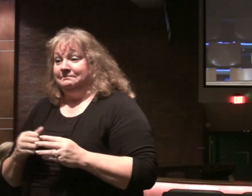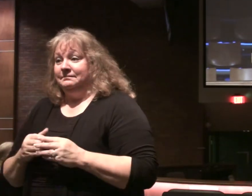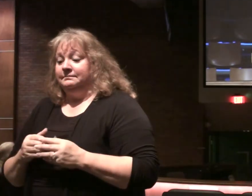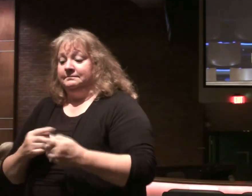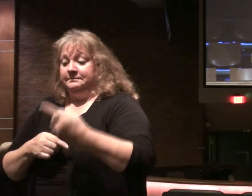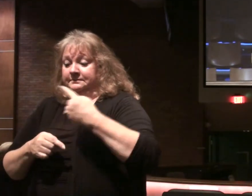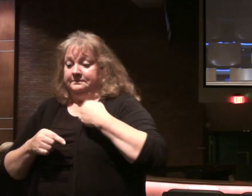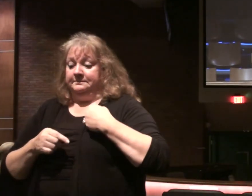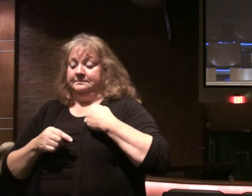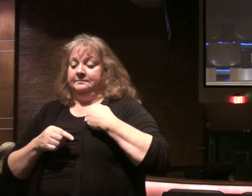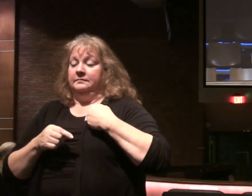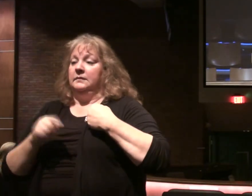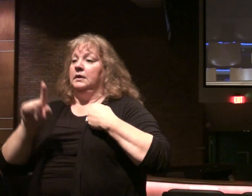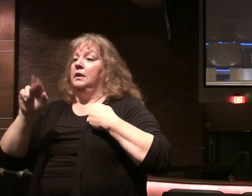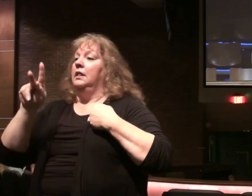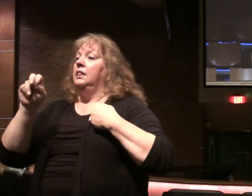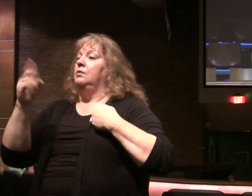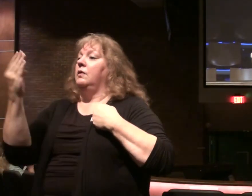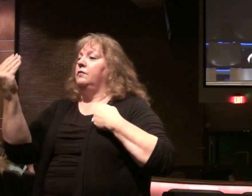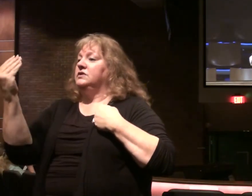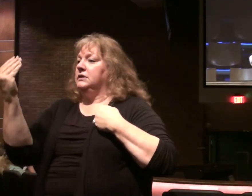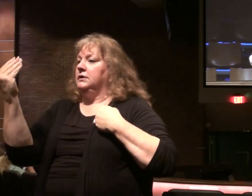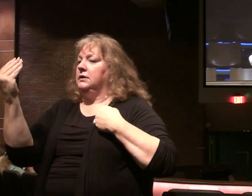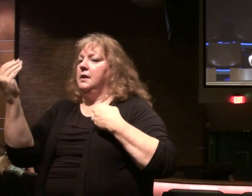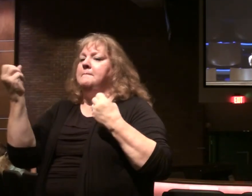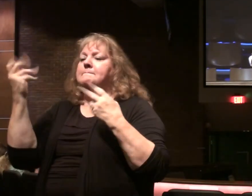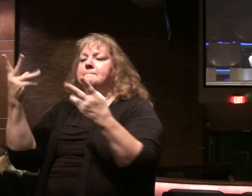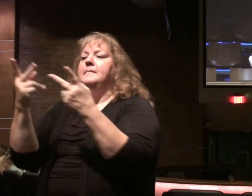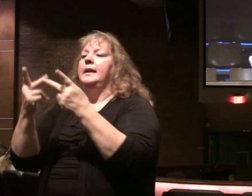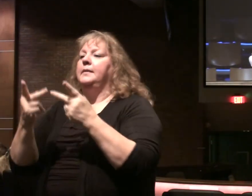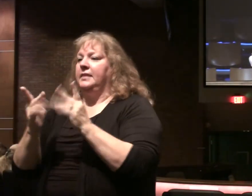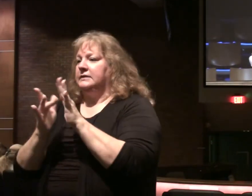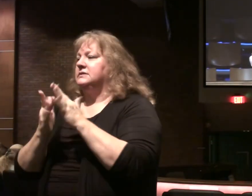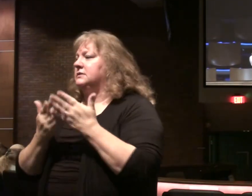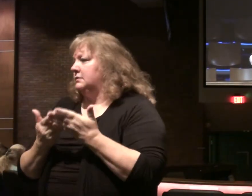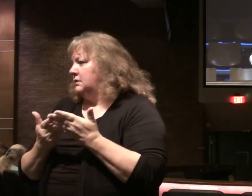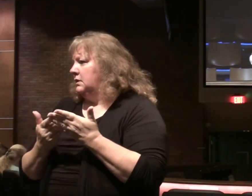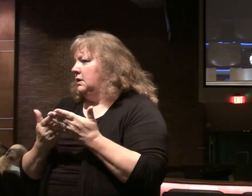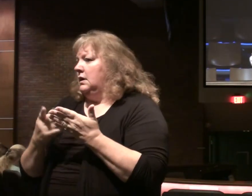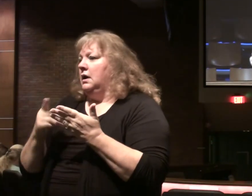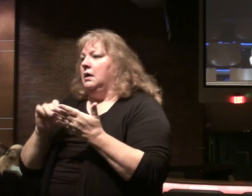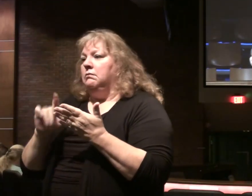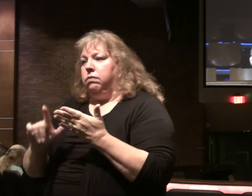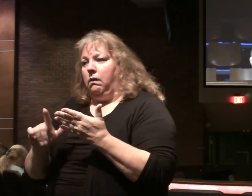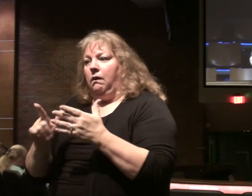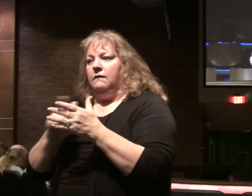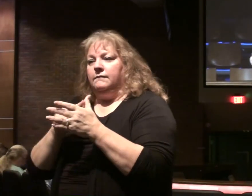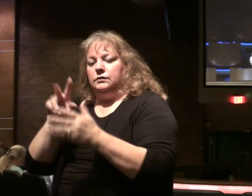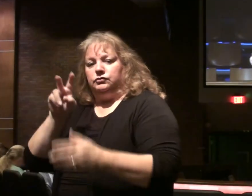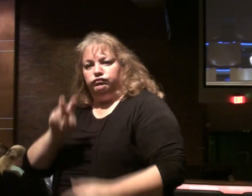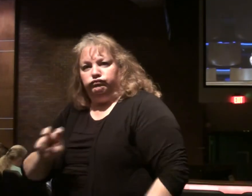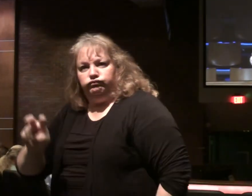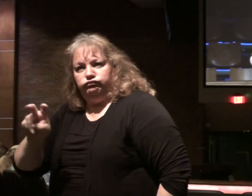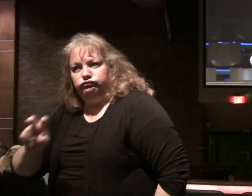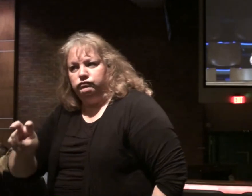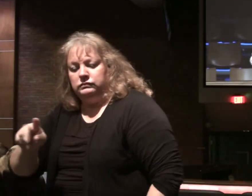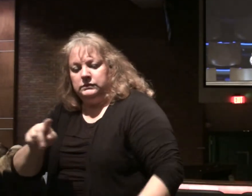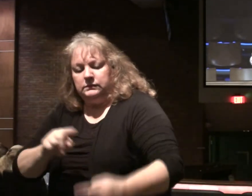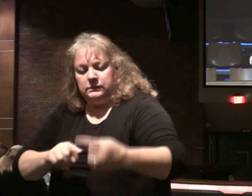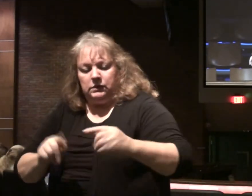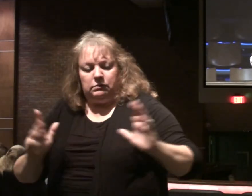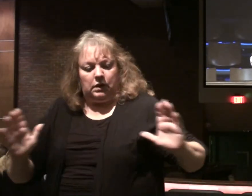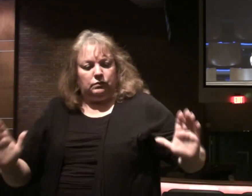Go back to Luke 14. Many other places in the scripture. When Paul. After his first missionary journey. He goes back through.